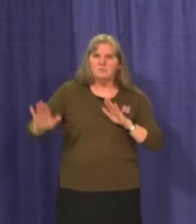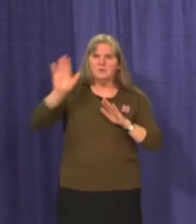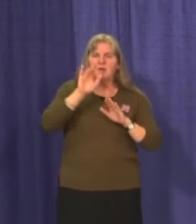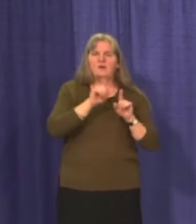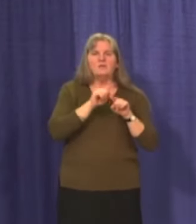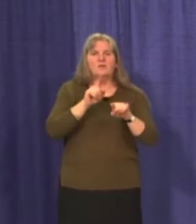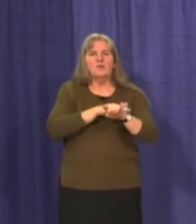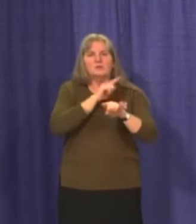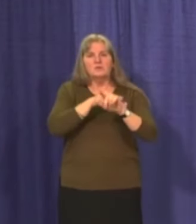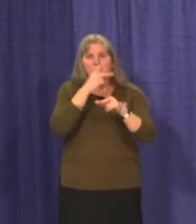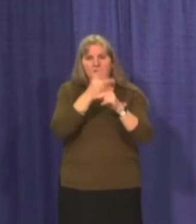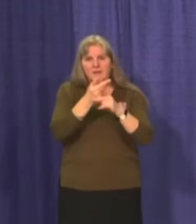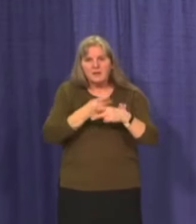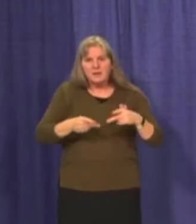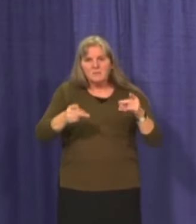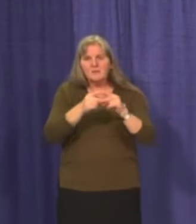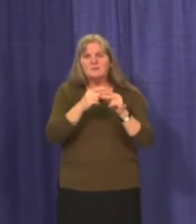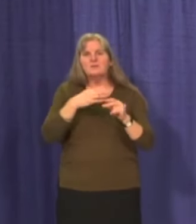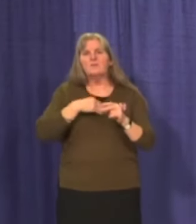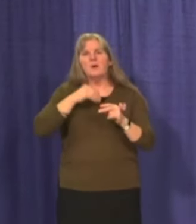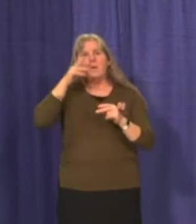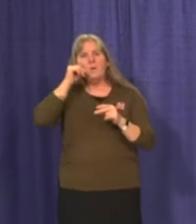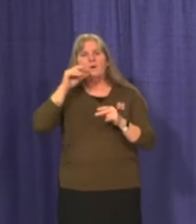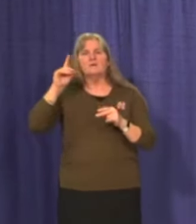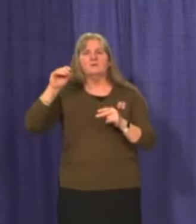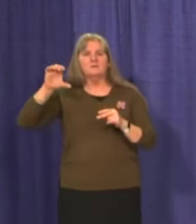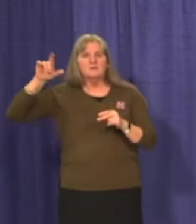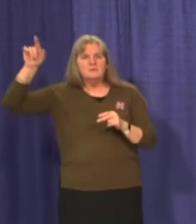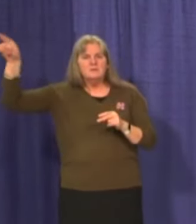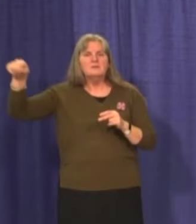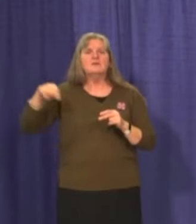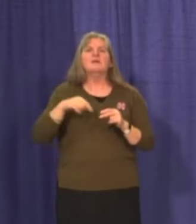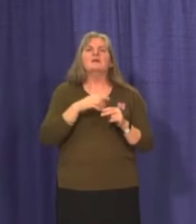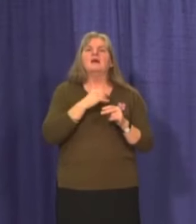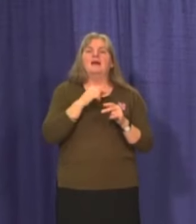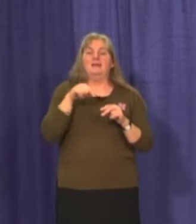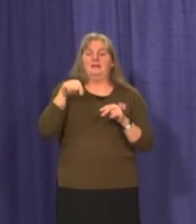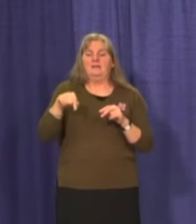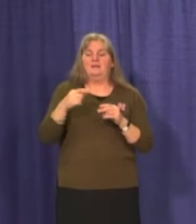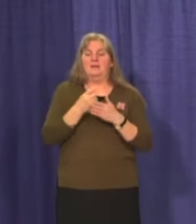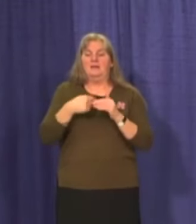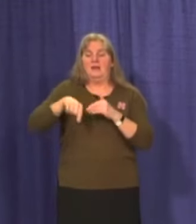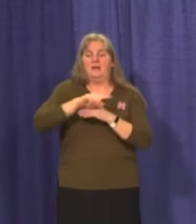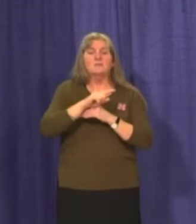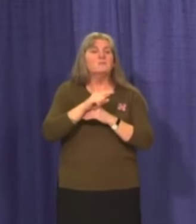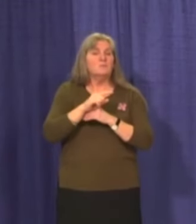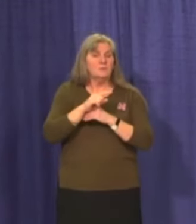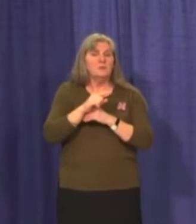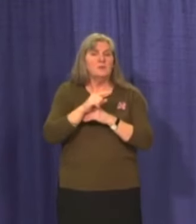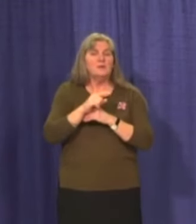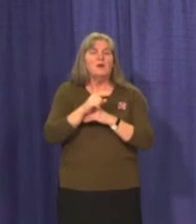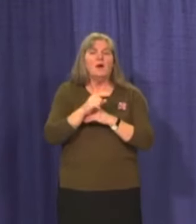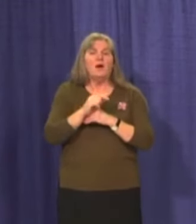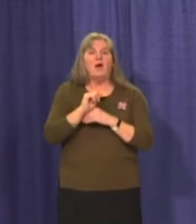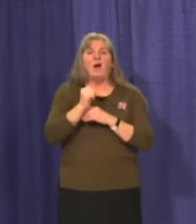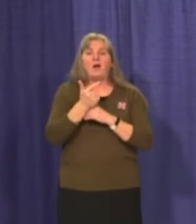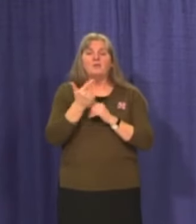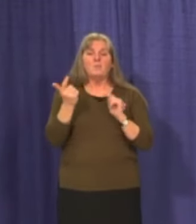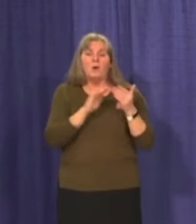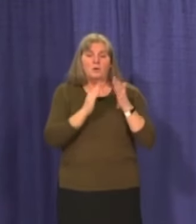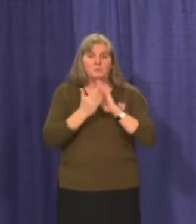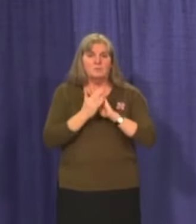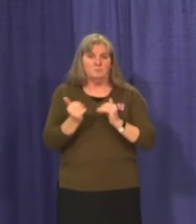-term care residents in Whitehorse and Dawson. And between this week and next, we will be covering all the rest of the